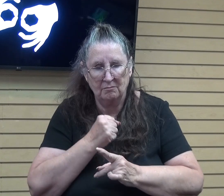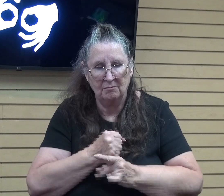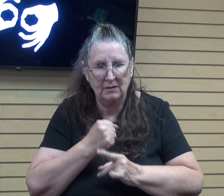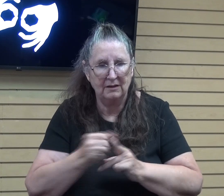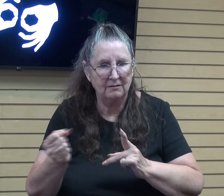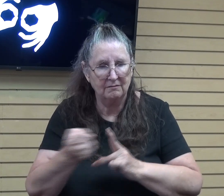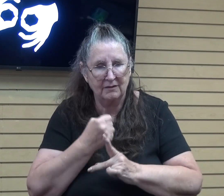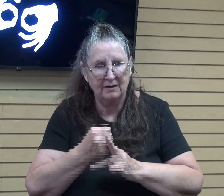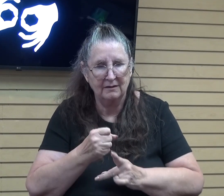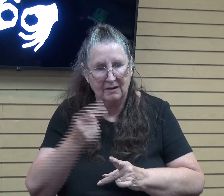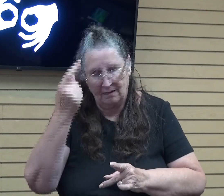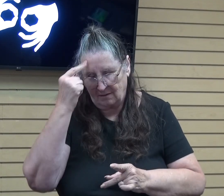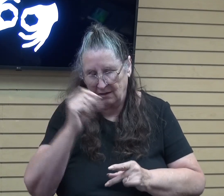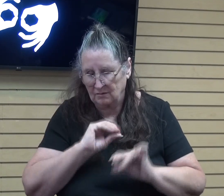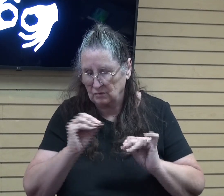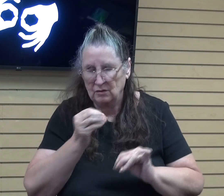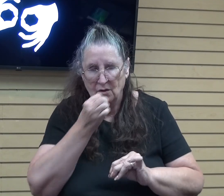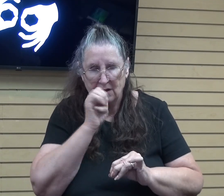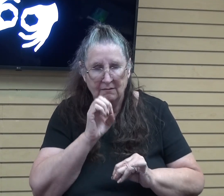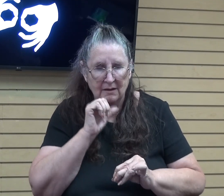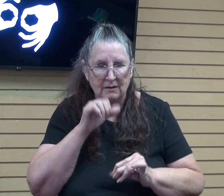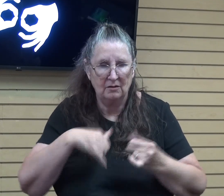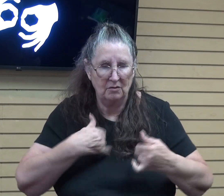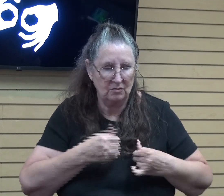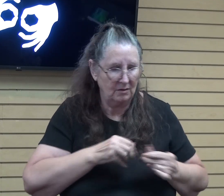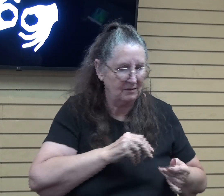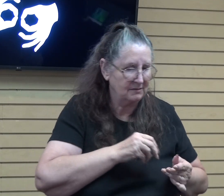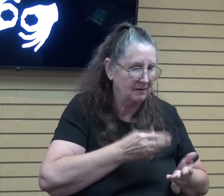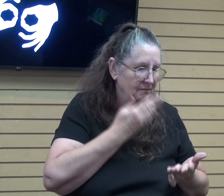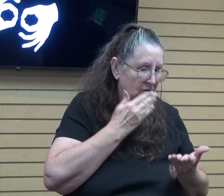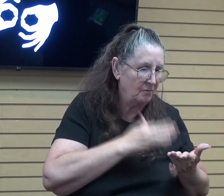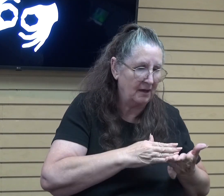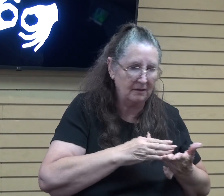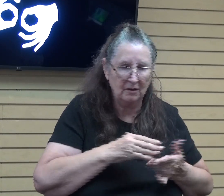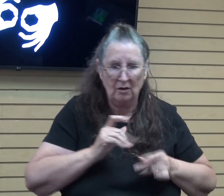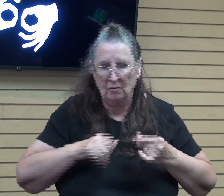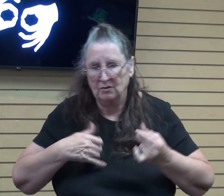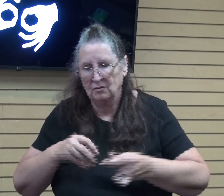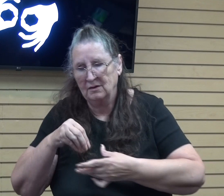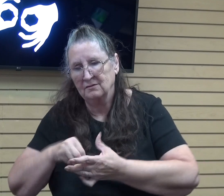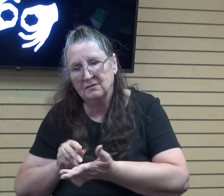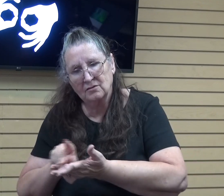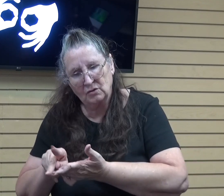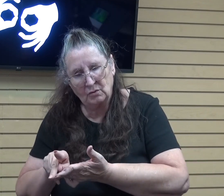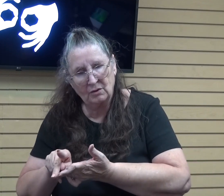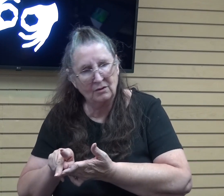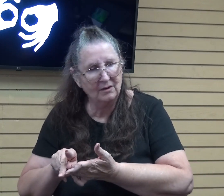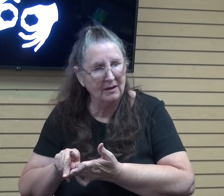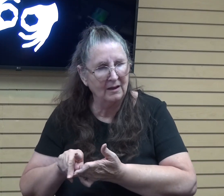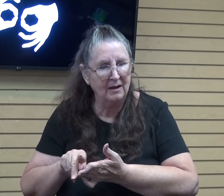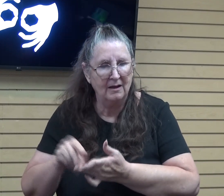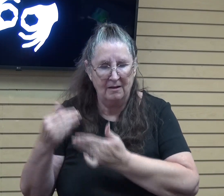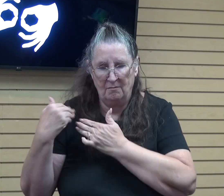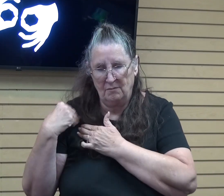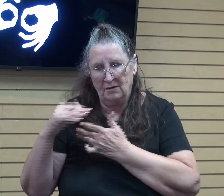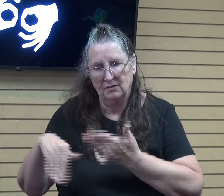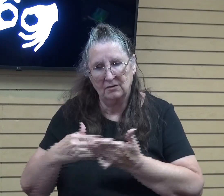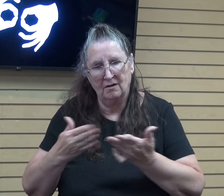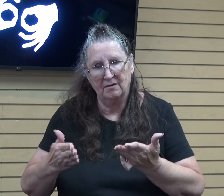no evil. Does not rejoice in iniquity, but rejoices in truth. Bears all things. Believes all